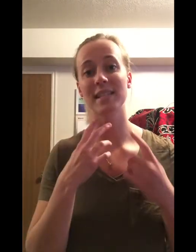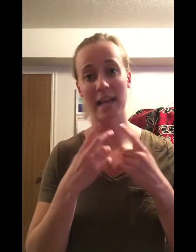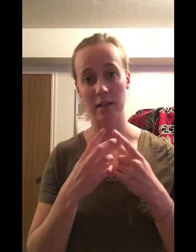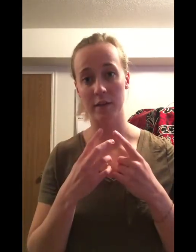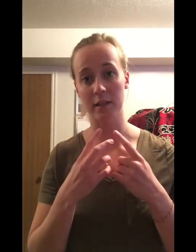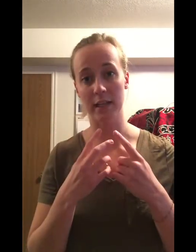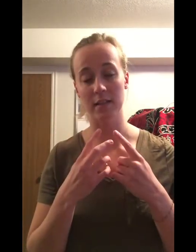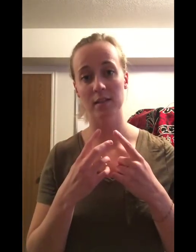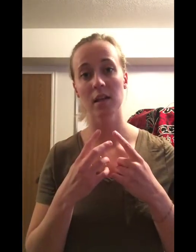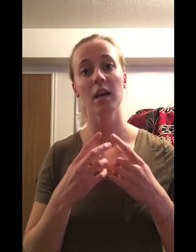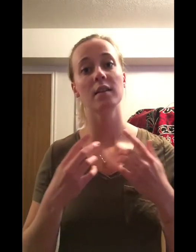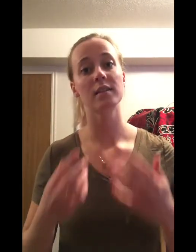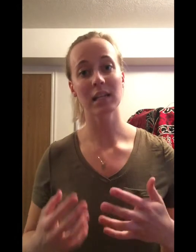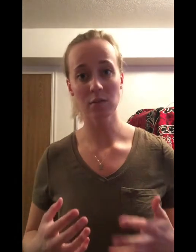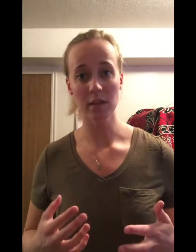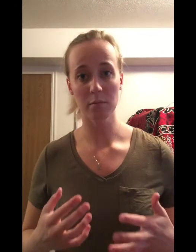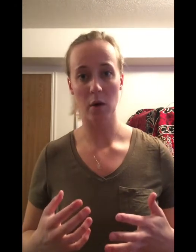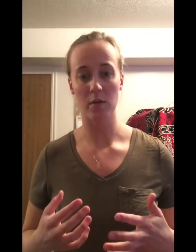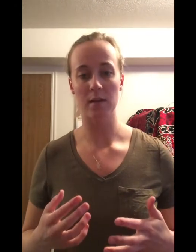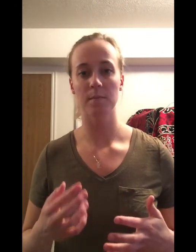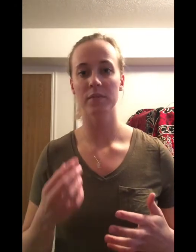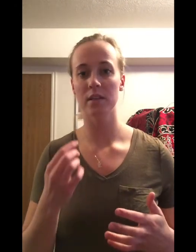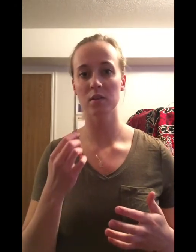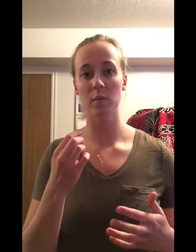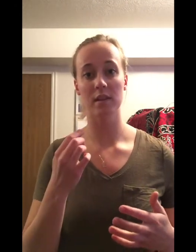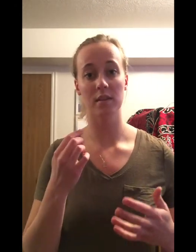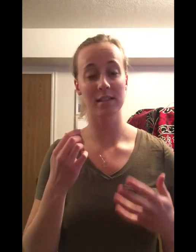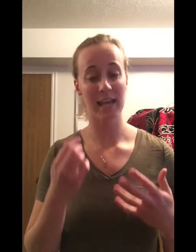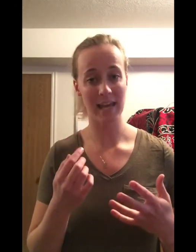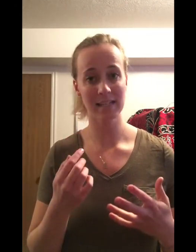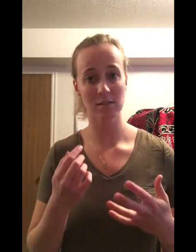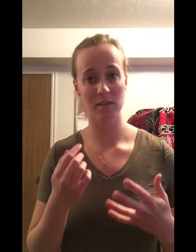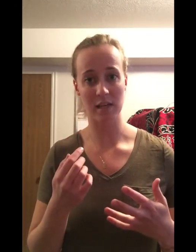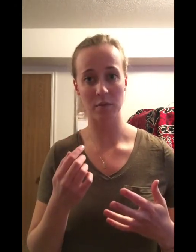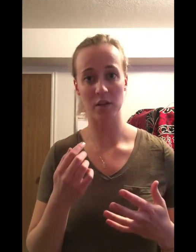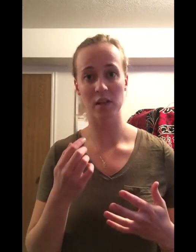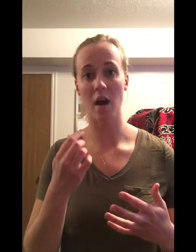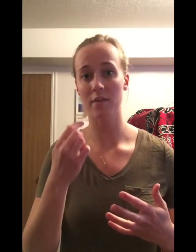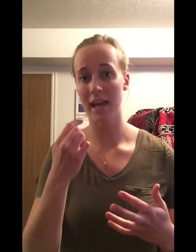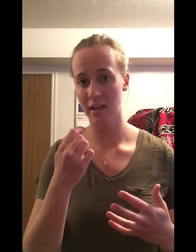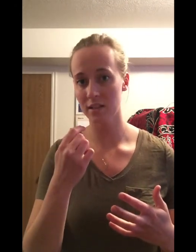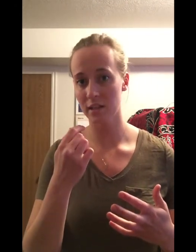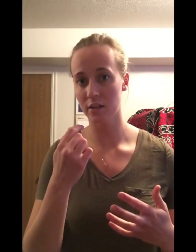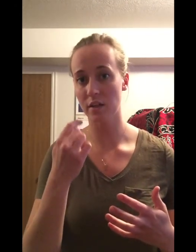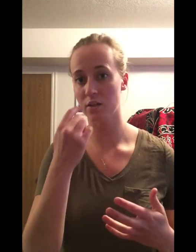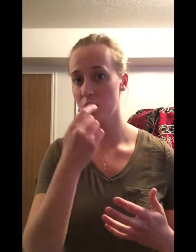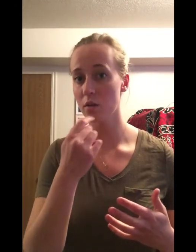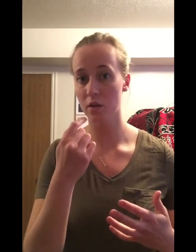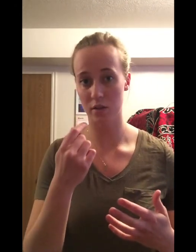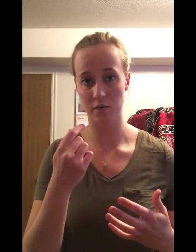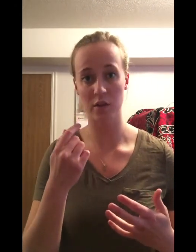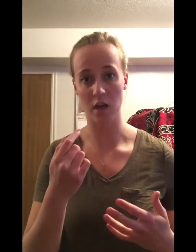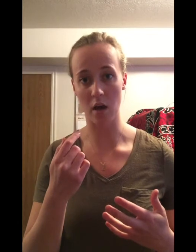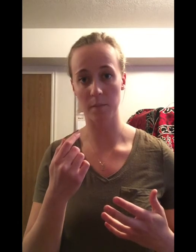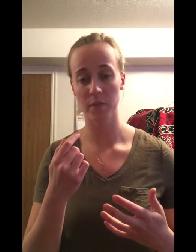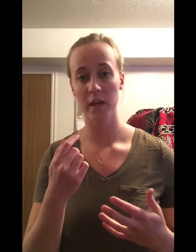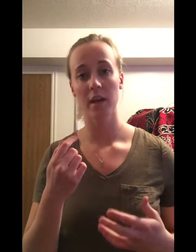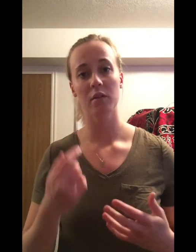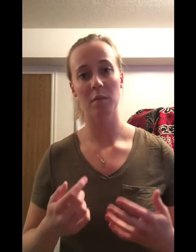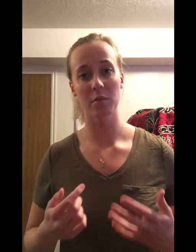the salivary glands. The sensory component deals with the taste receptors on the anterior two-thirds of your tongue. Remember